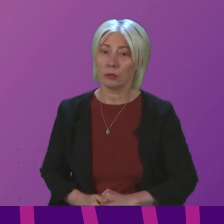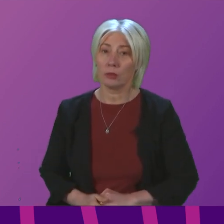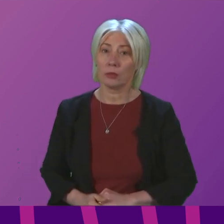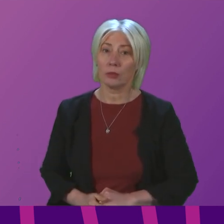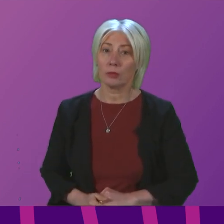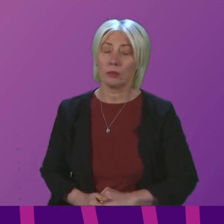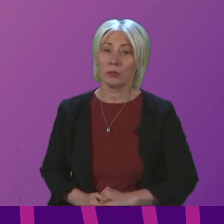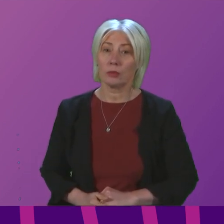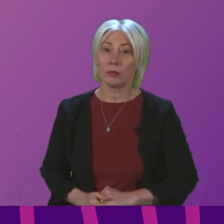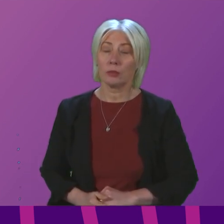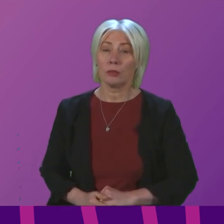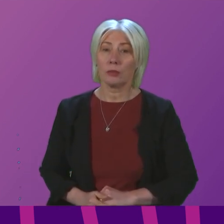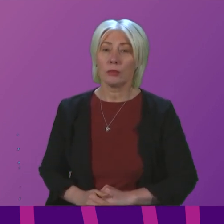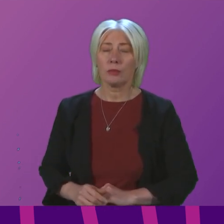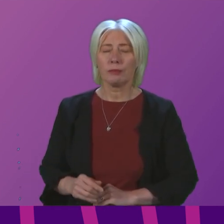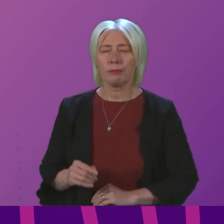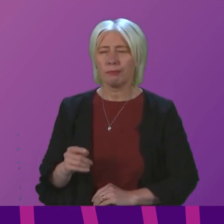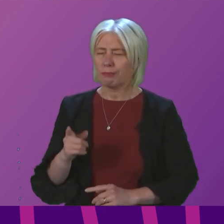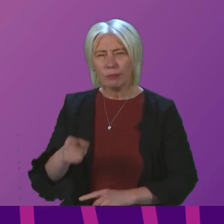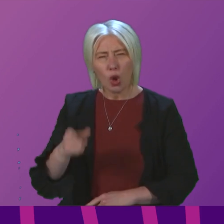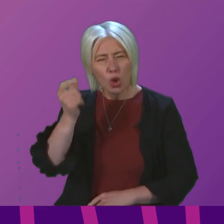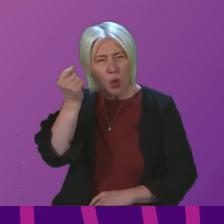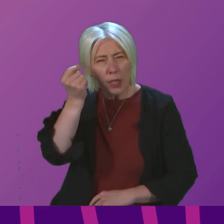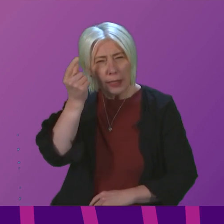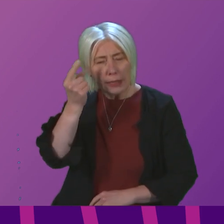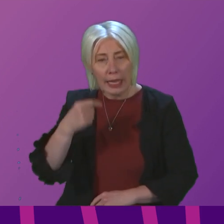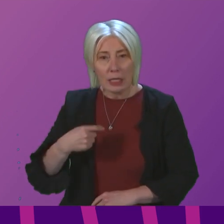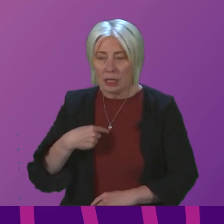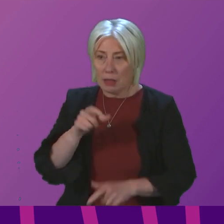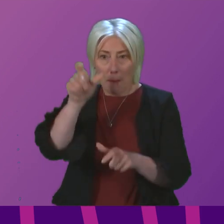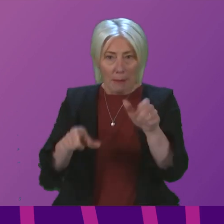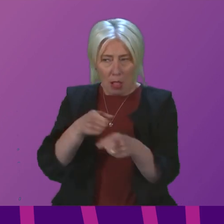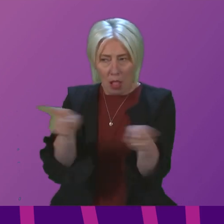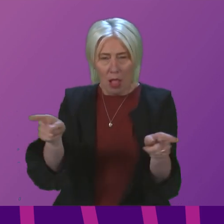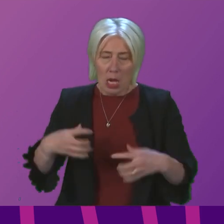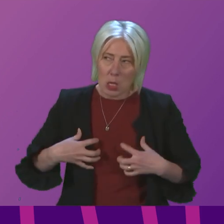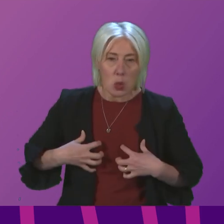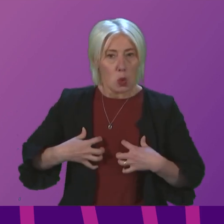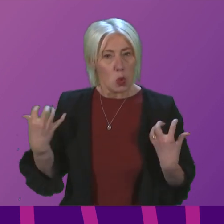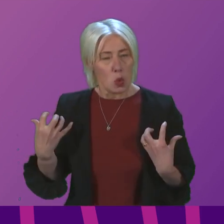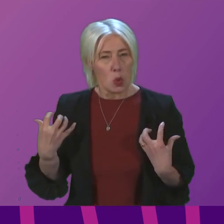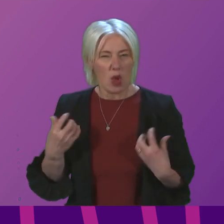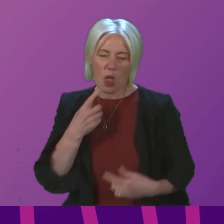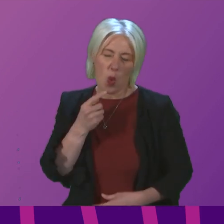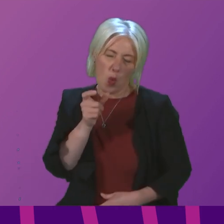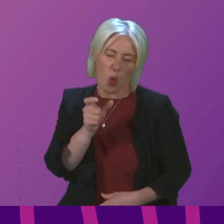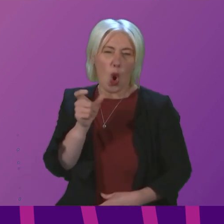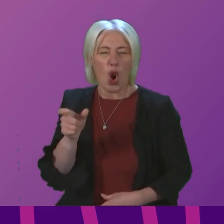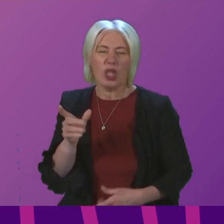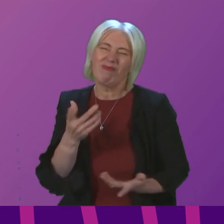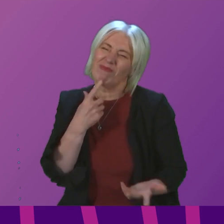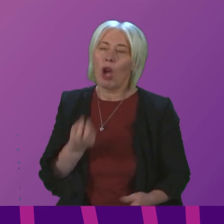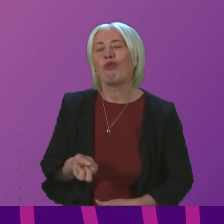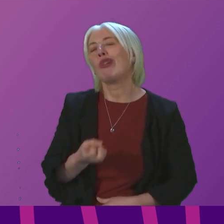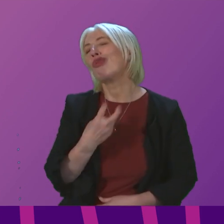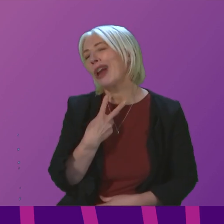First Minister, do you understand how angry it makes the public to hear you use weasel words like regrettable,